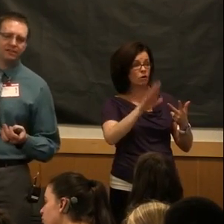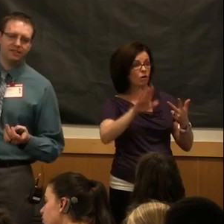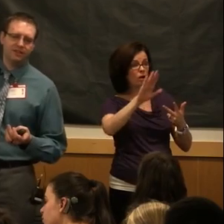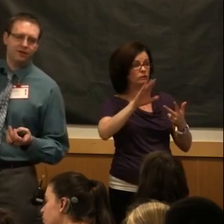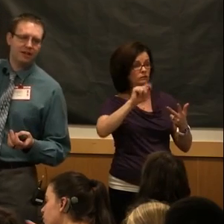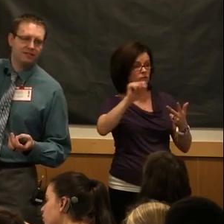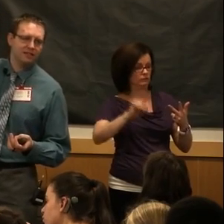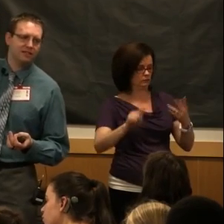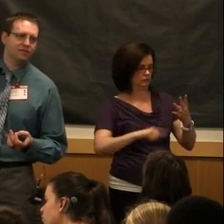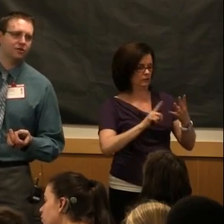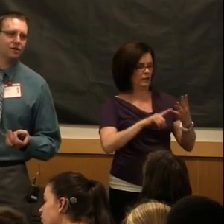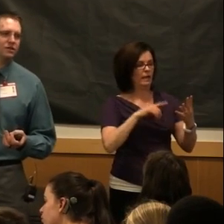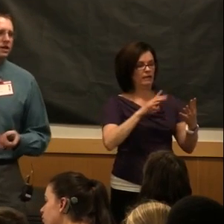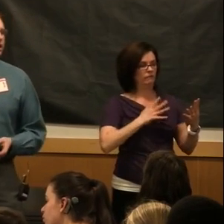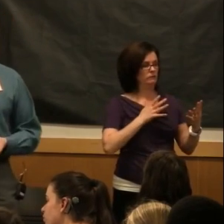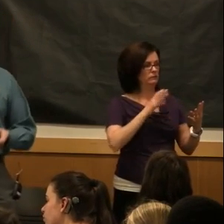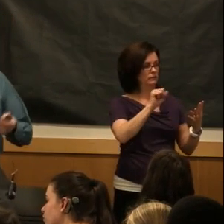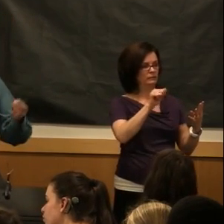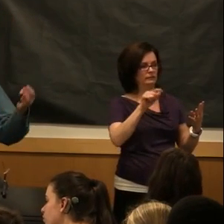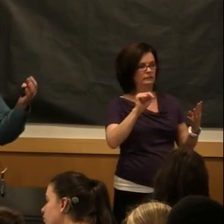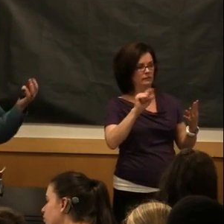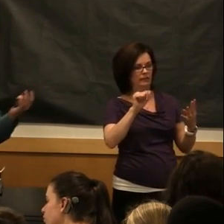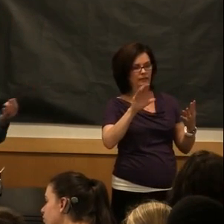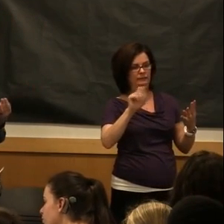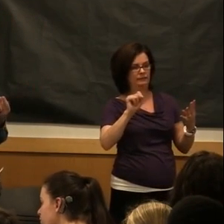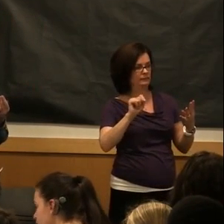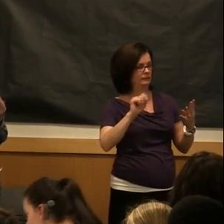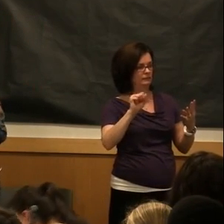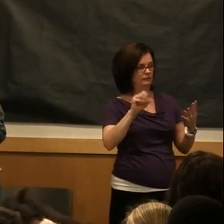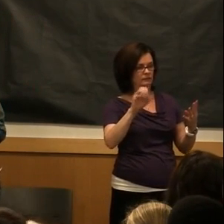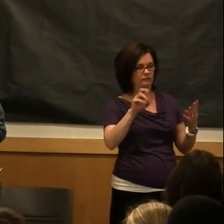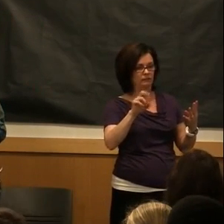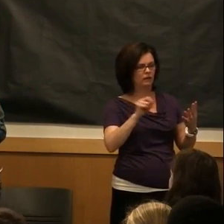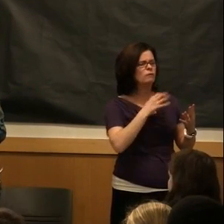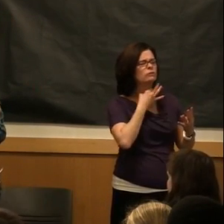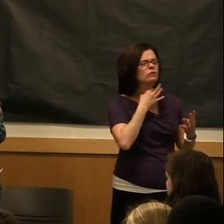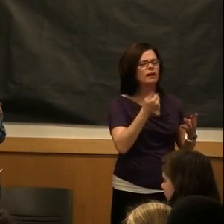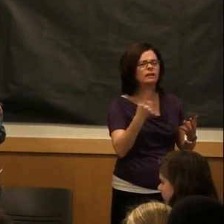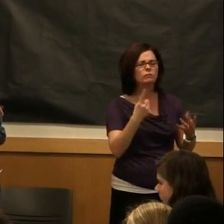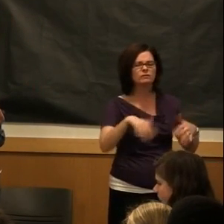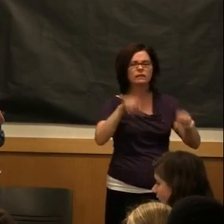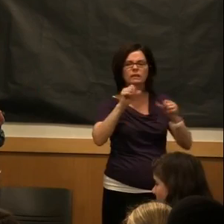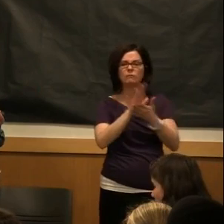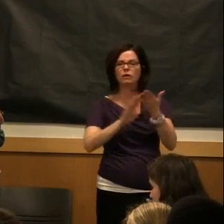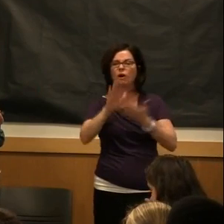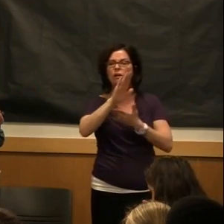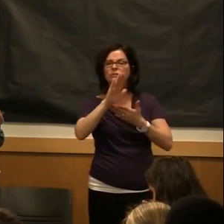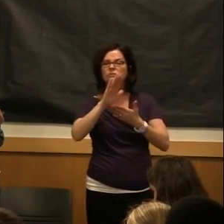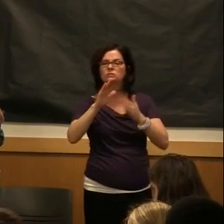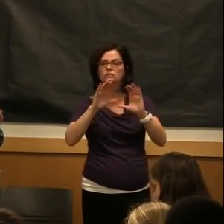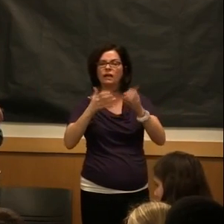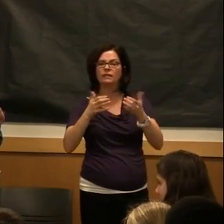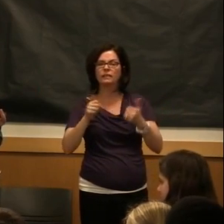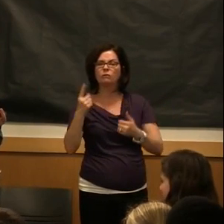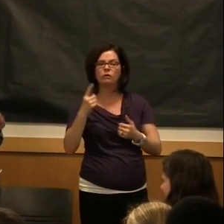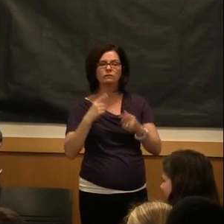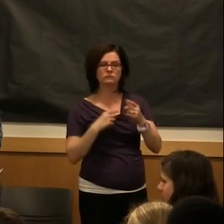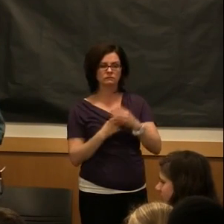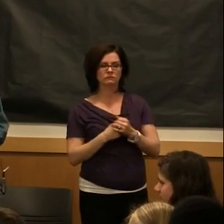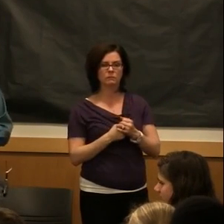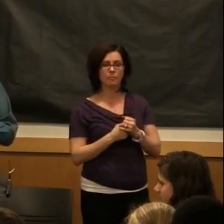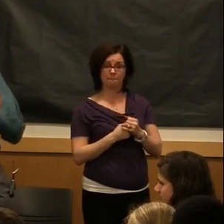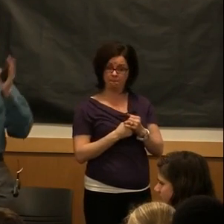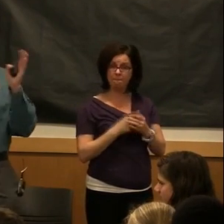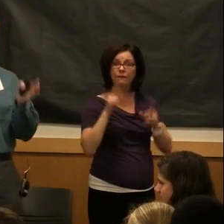your official ACT or SAT scores. Is anybody in here taking college-level classes in high school? Okay.